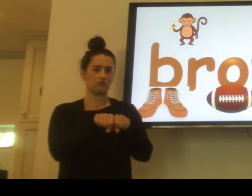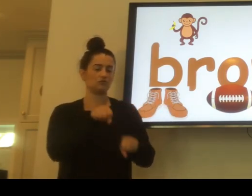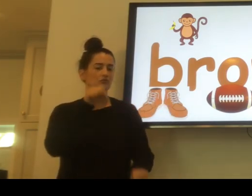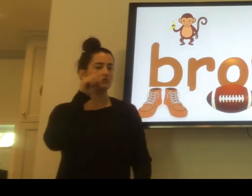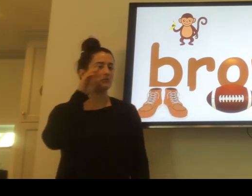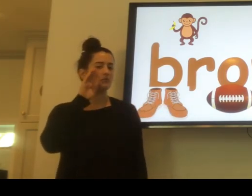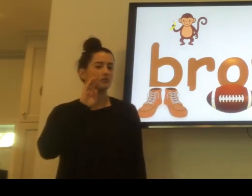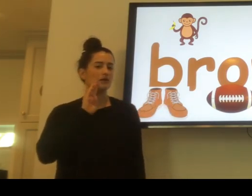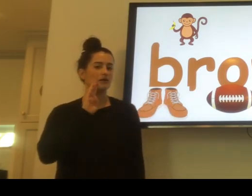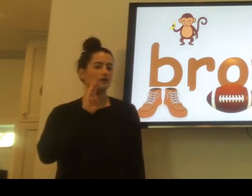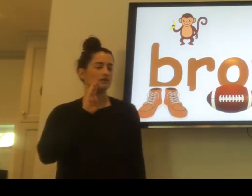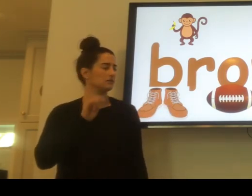Shoes are brown. Brown.